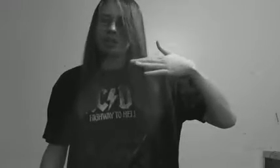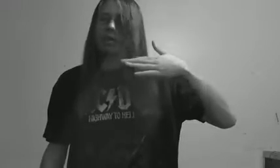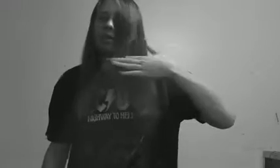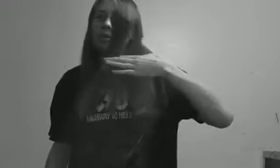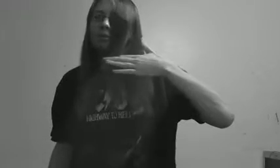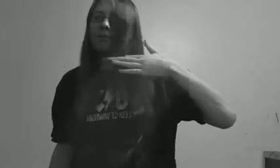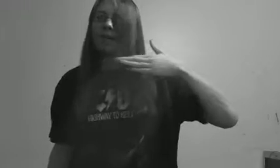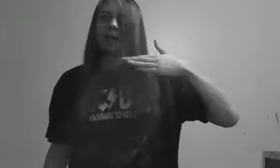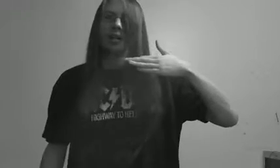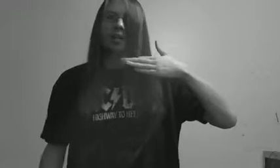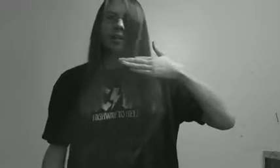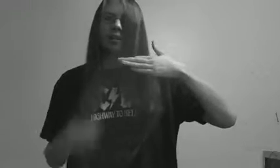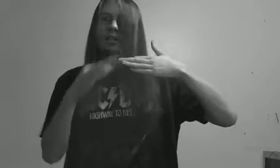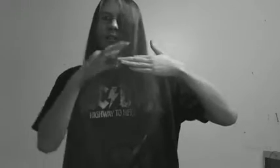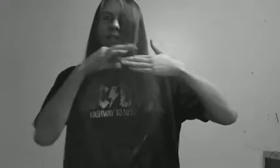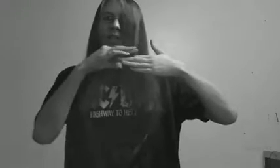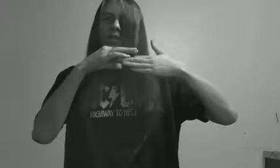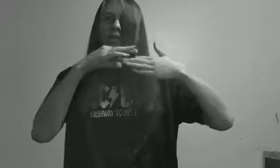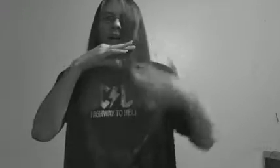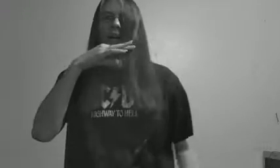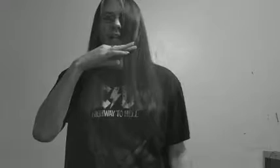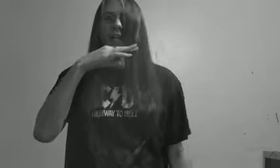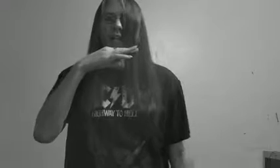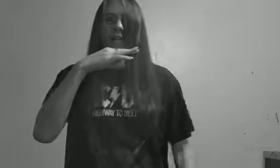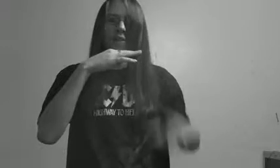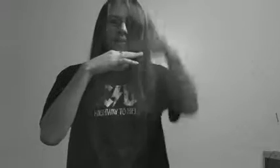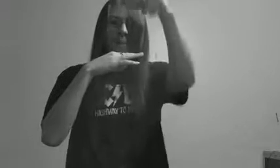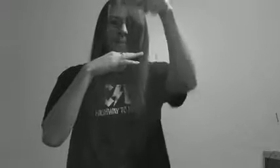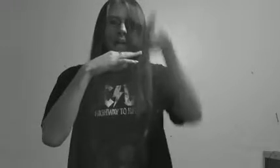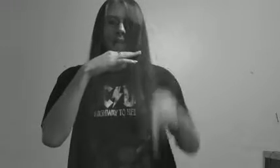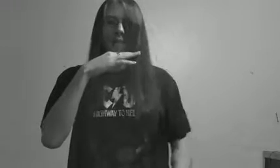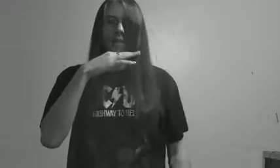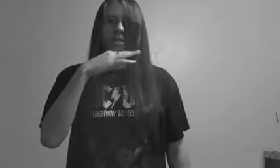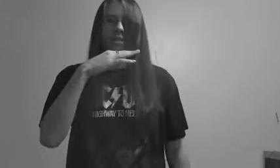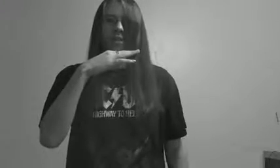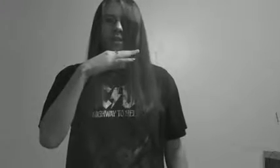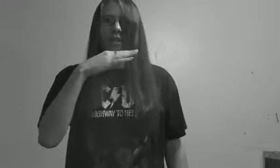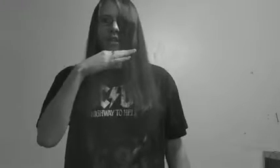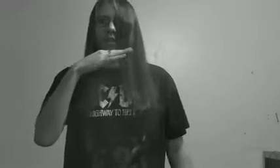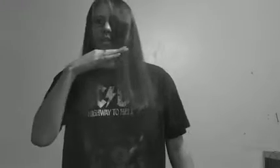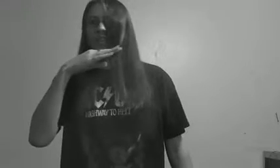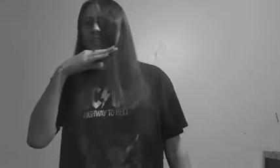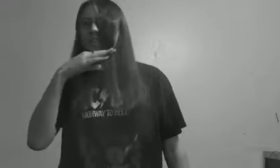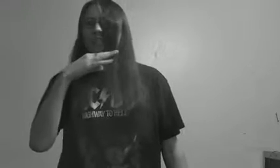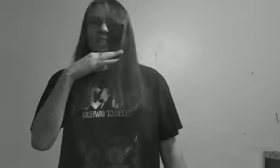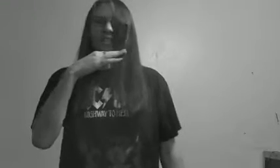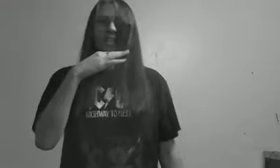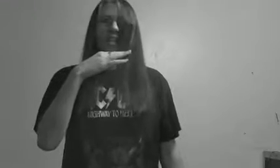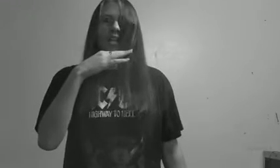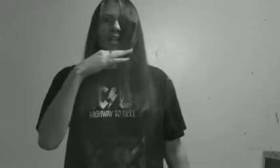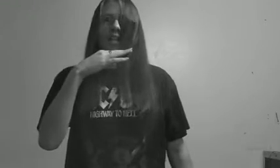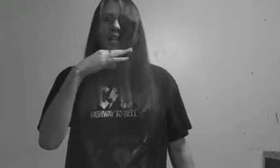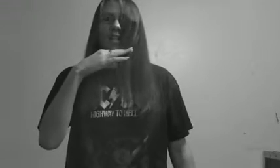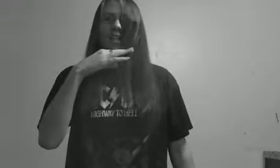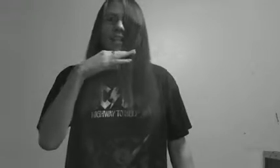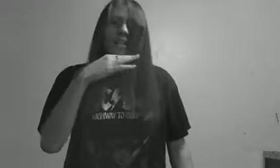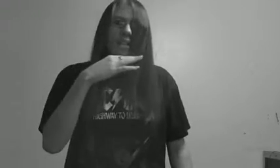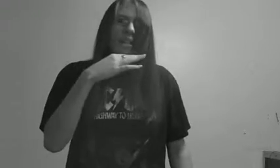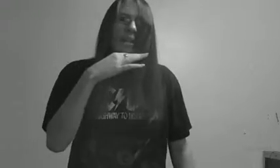So, yeah. Doesn't look so bad. Yeah, there's a mirror behind me, so. Uh, yeah. Uh, I